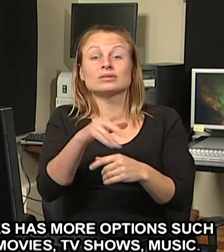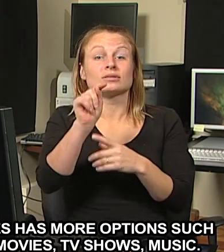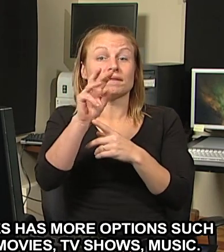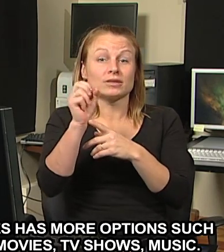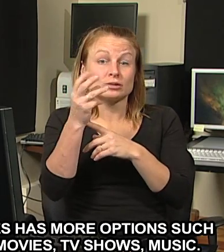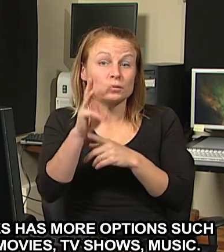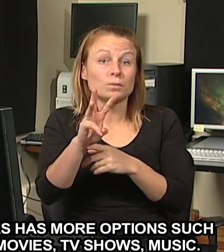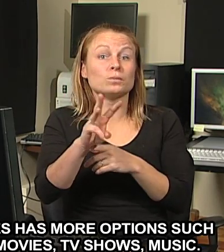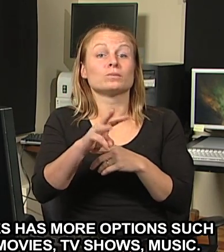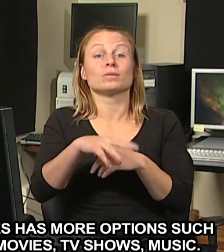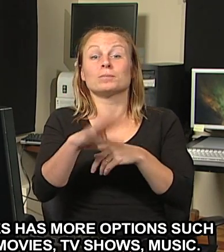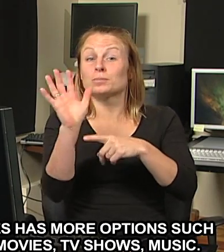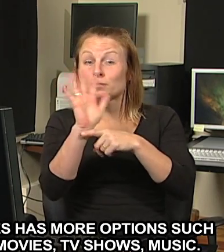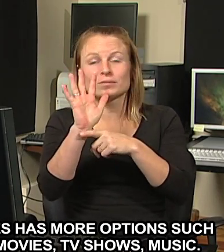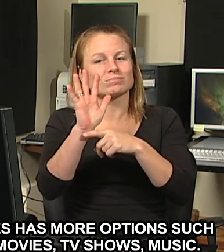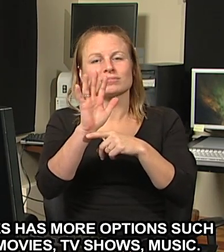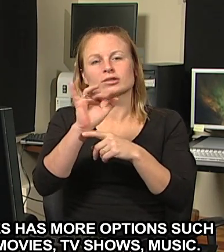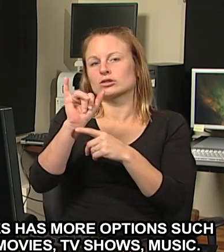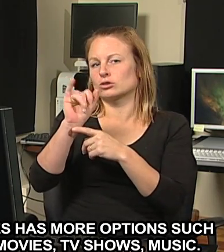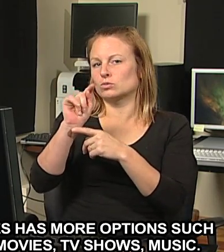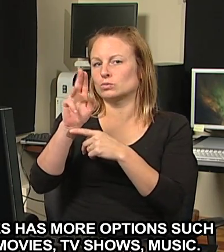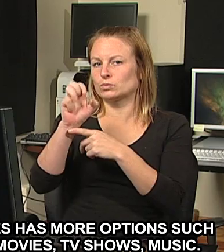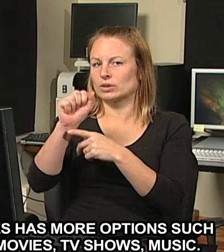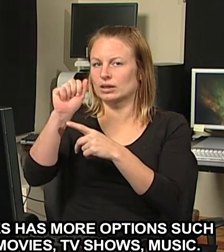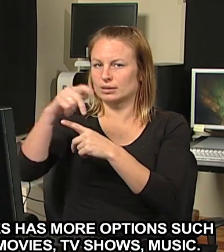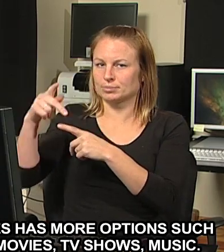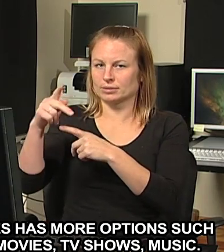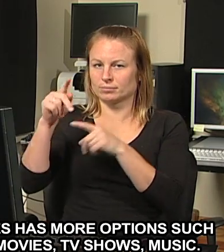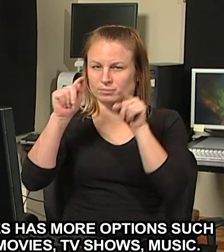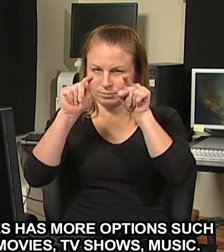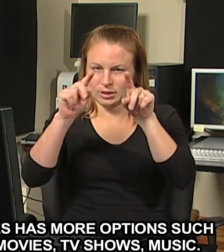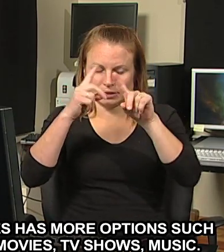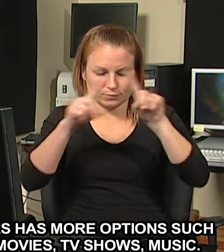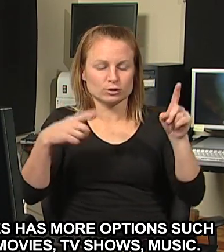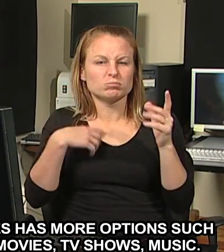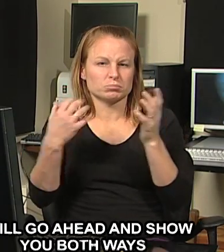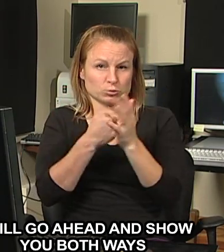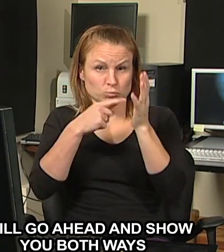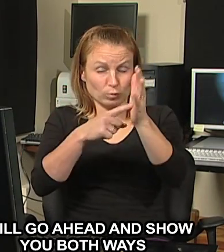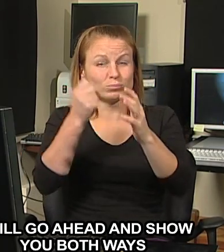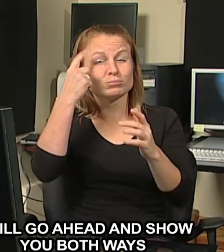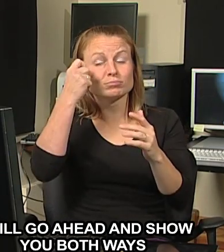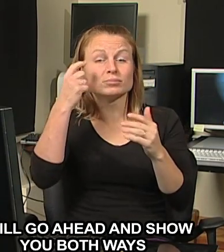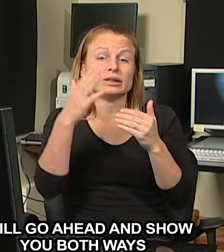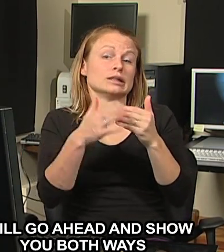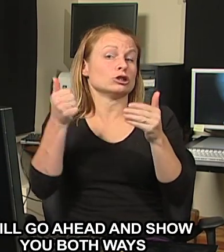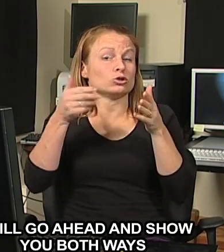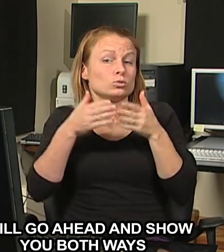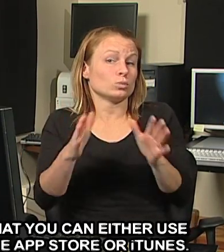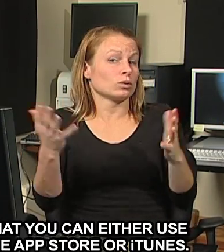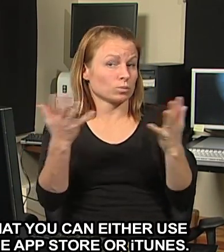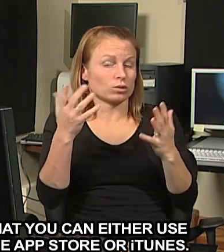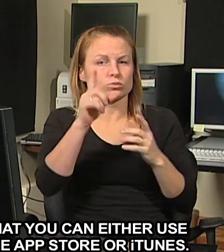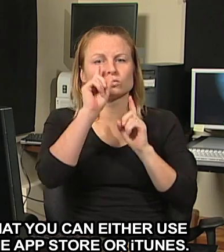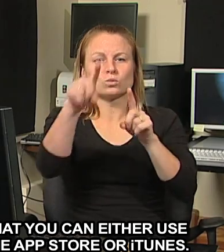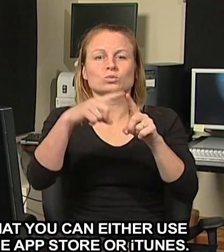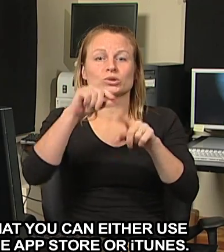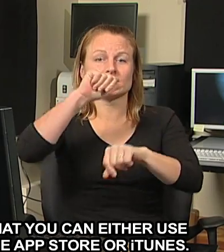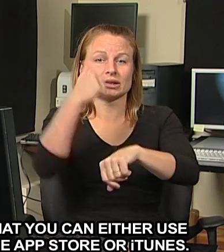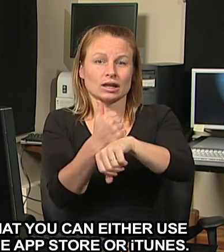iTunes has more options such as movies, TV shows, music. I will go ahead and show you both ways that you can use either the App Store or